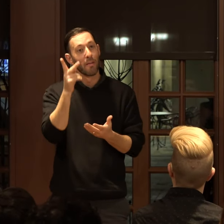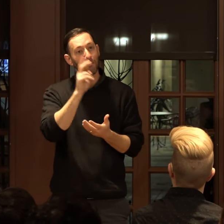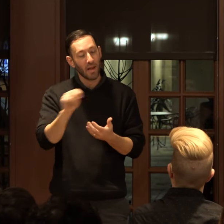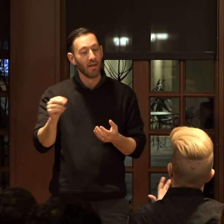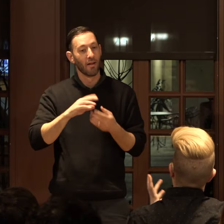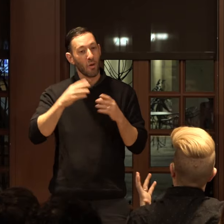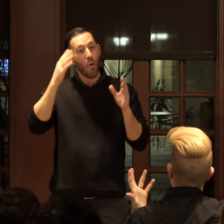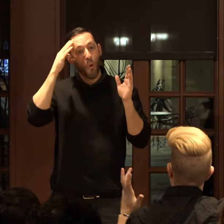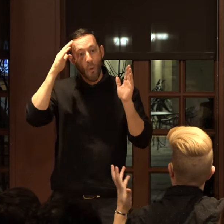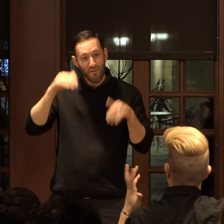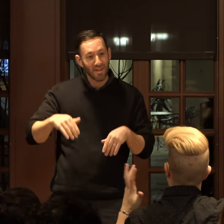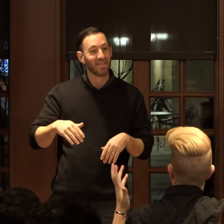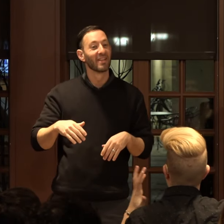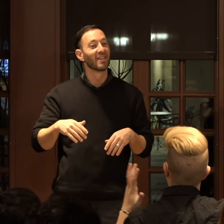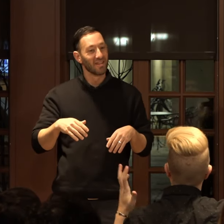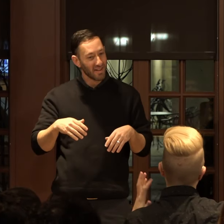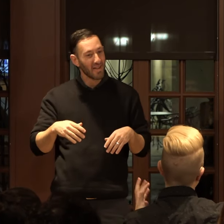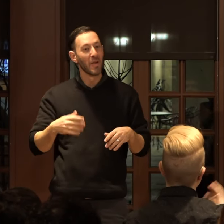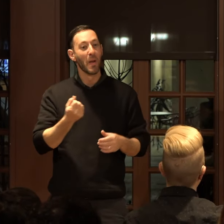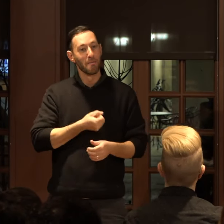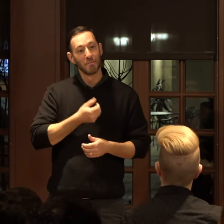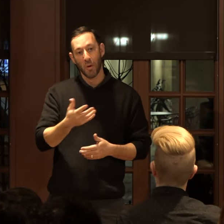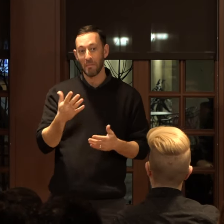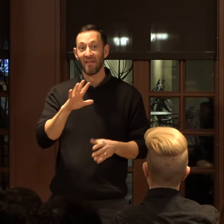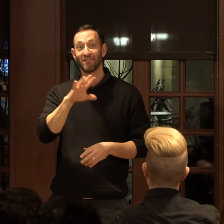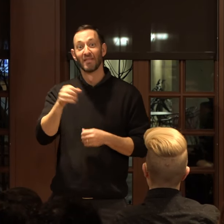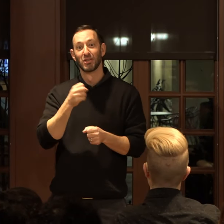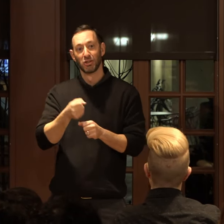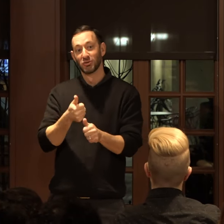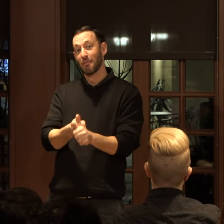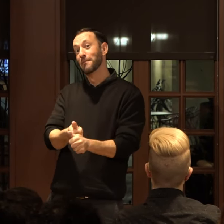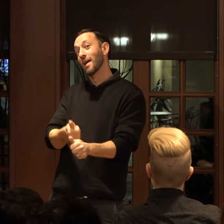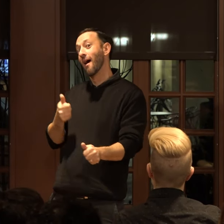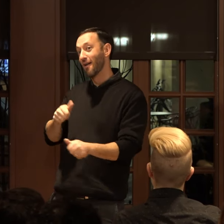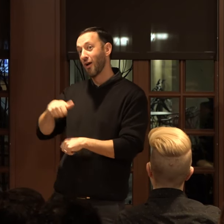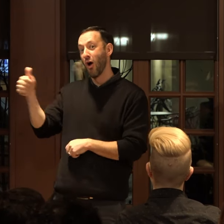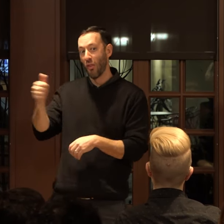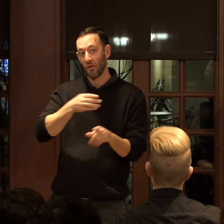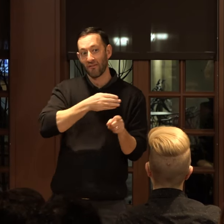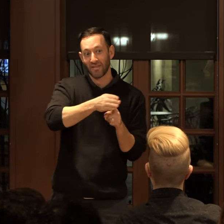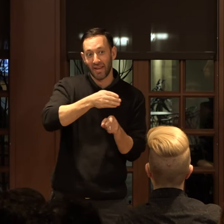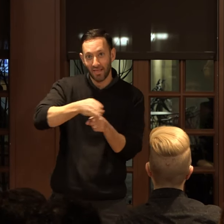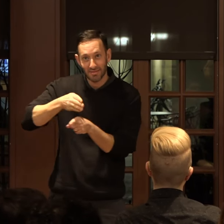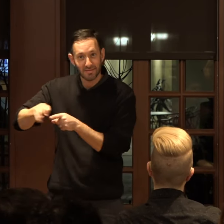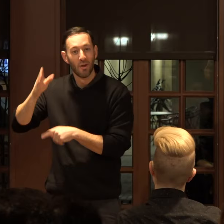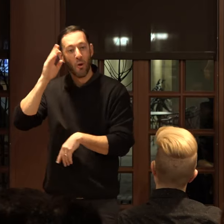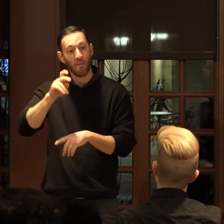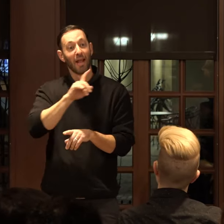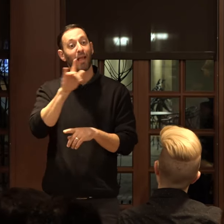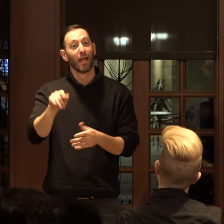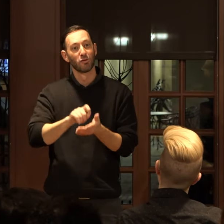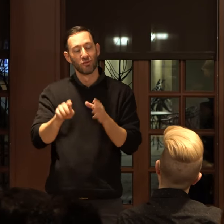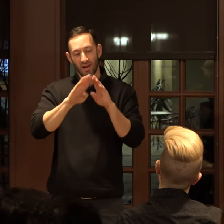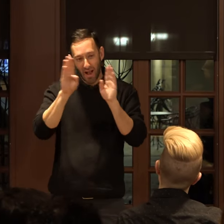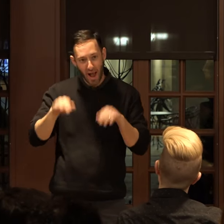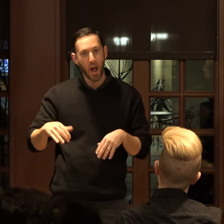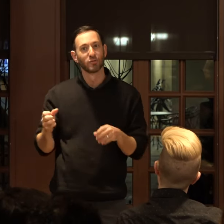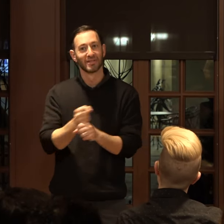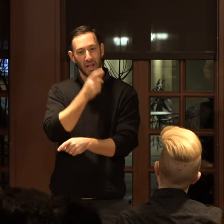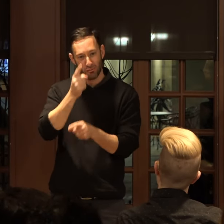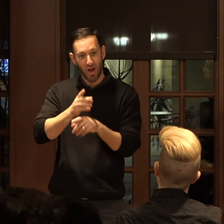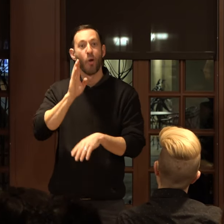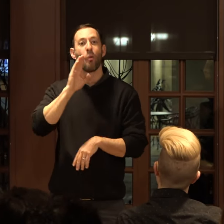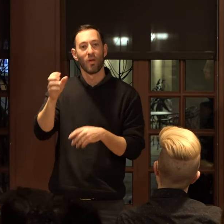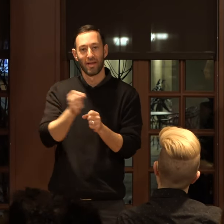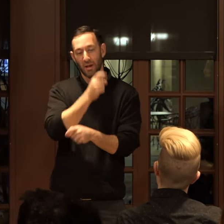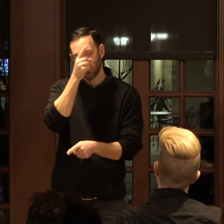poetry, though poetry might be 50 years behind other fields. Hopefully Kelly Writer's House is getting it right, will get